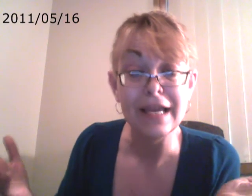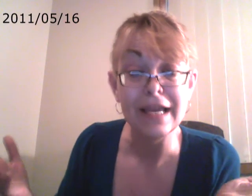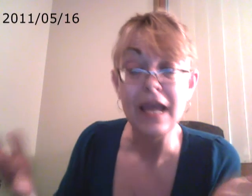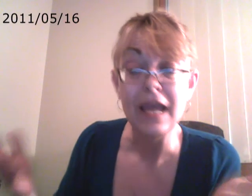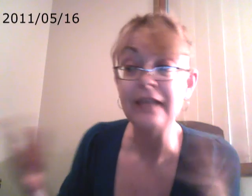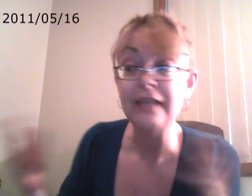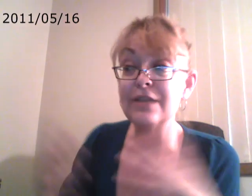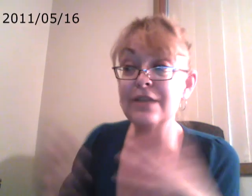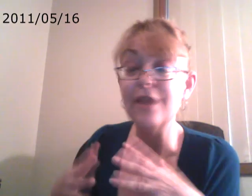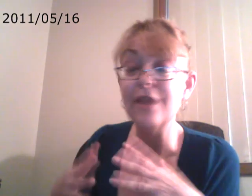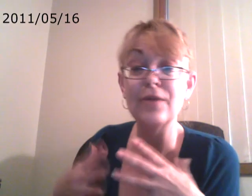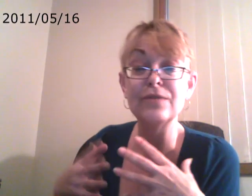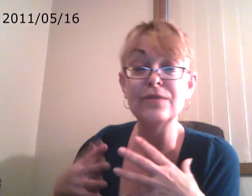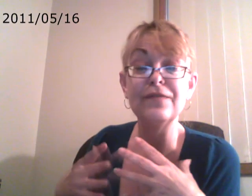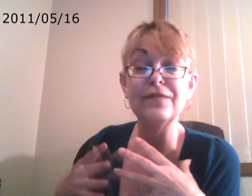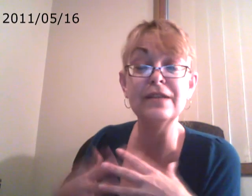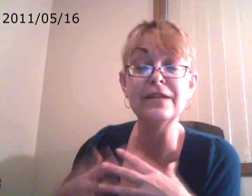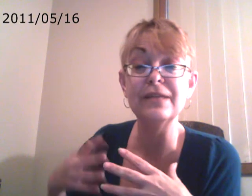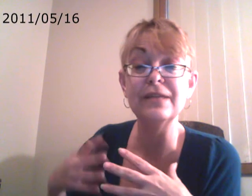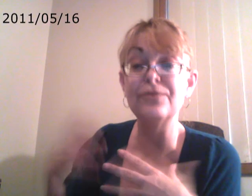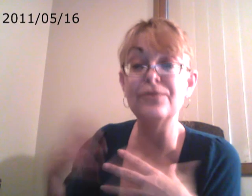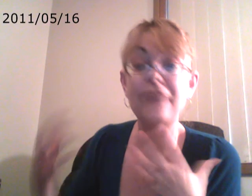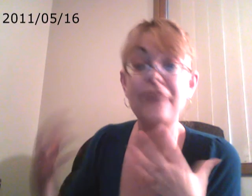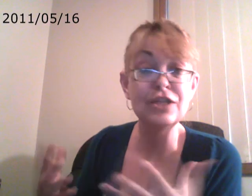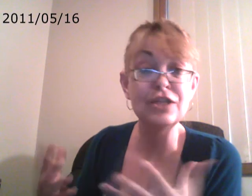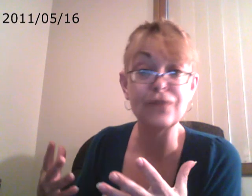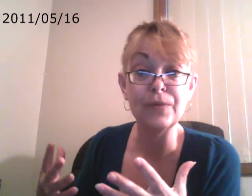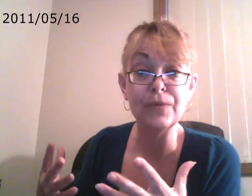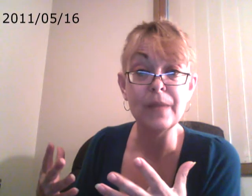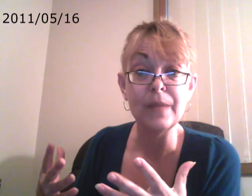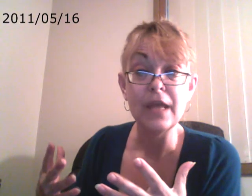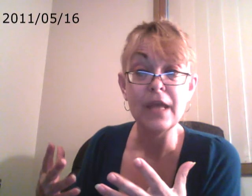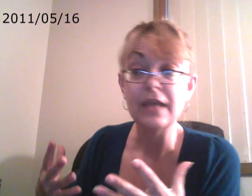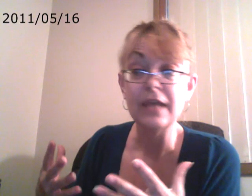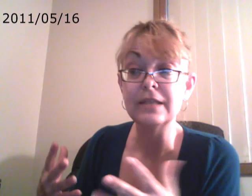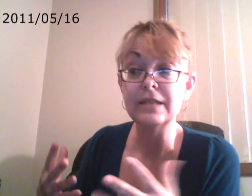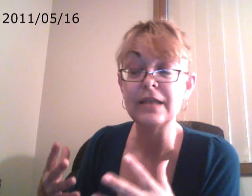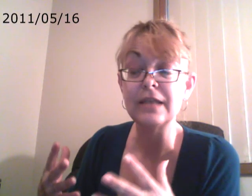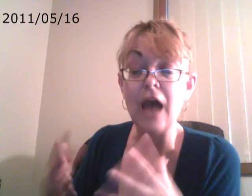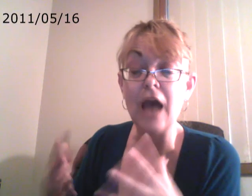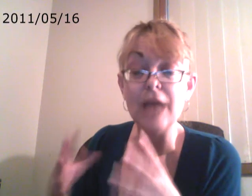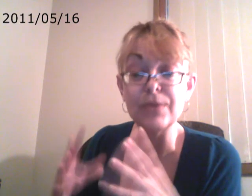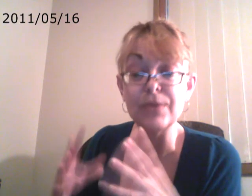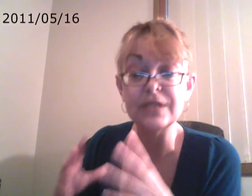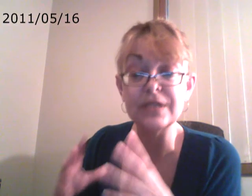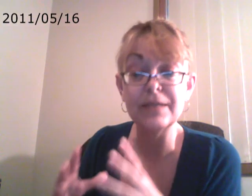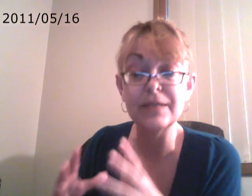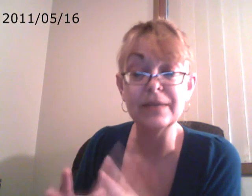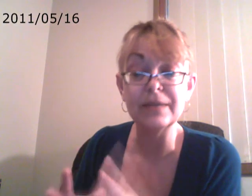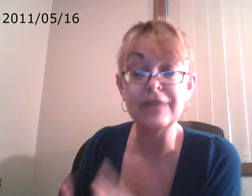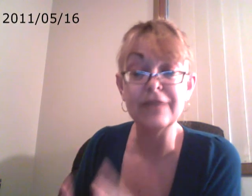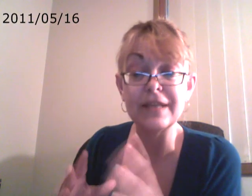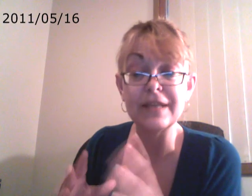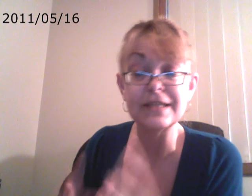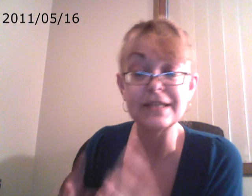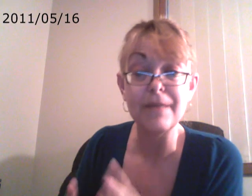And it's not about feeling revengeful. It's I personally believe that somebody